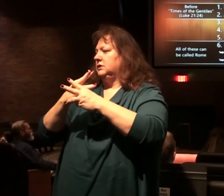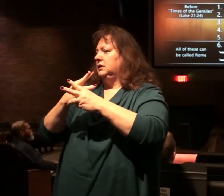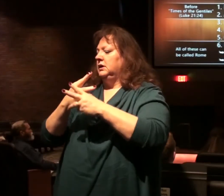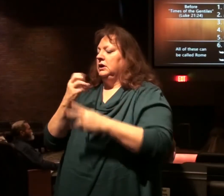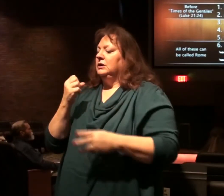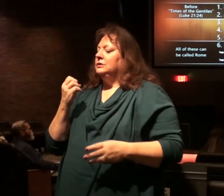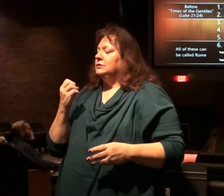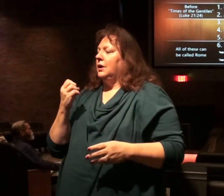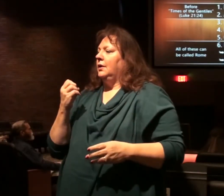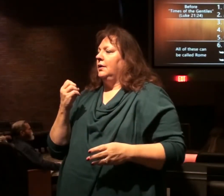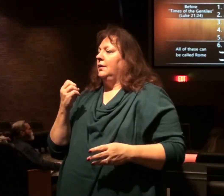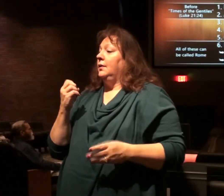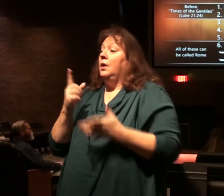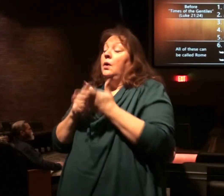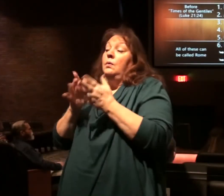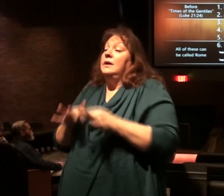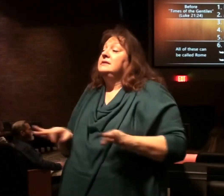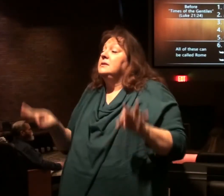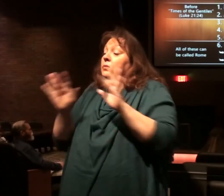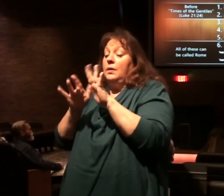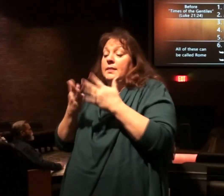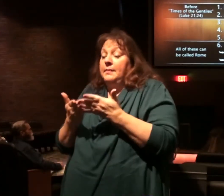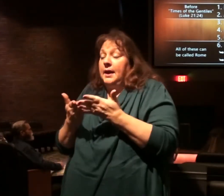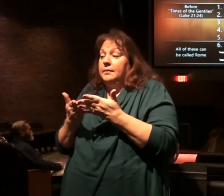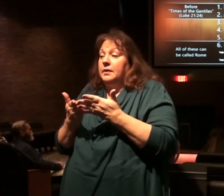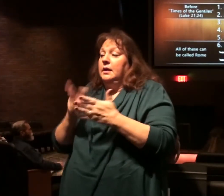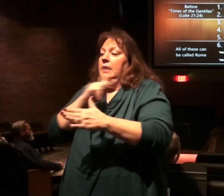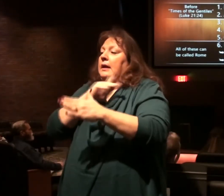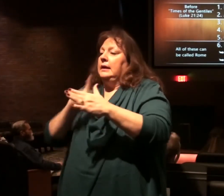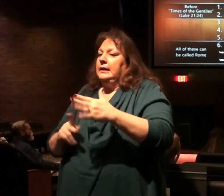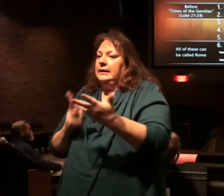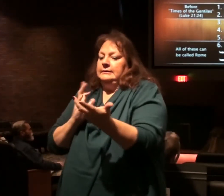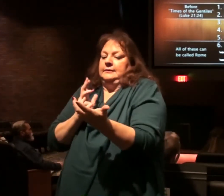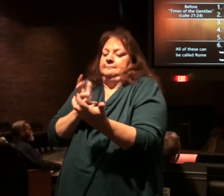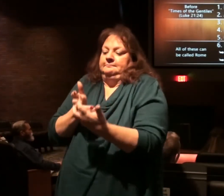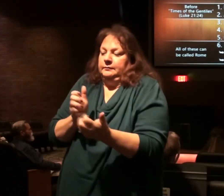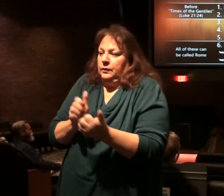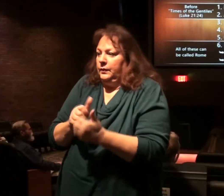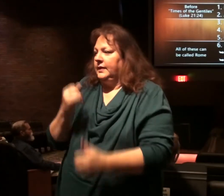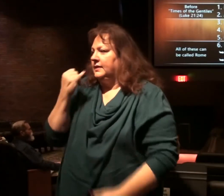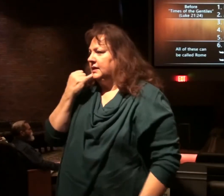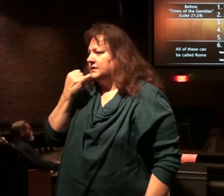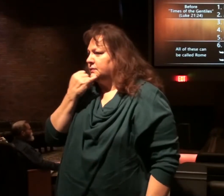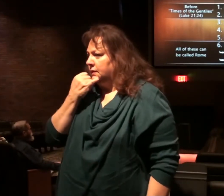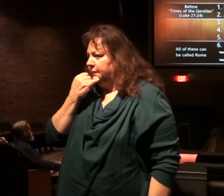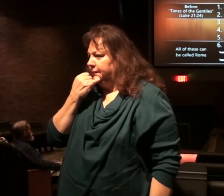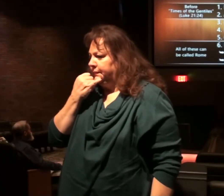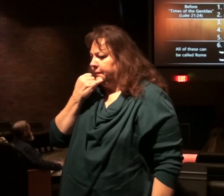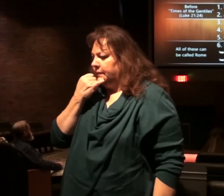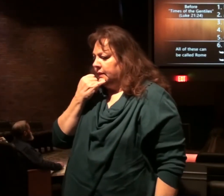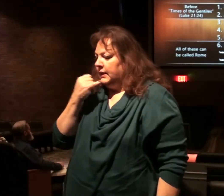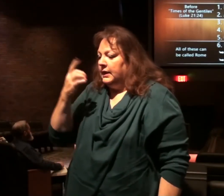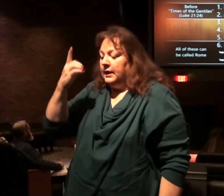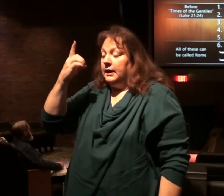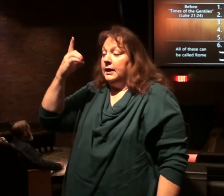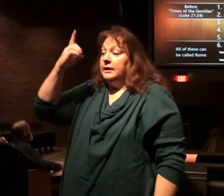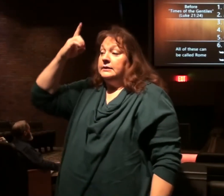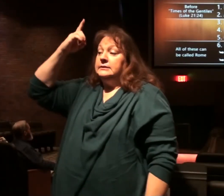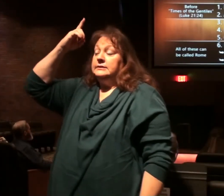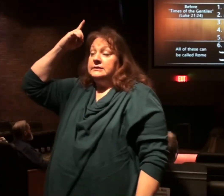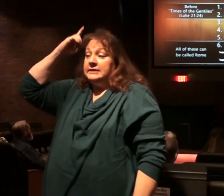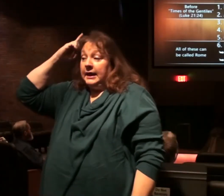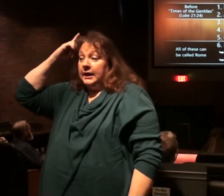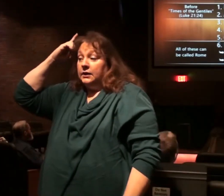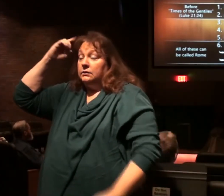So, all of matters in the Bible are the empires intersect with Israel. So, Daniel, in the revelation